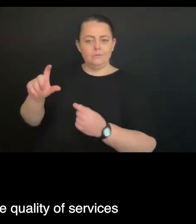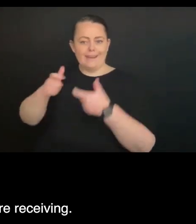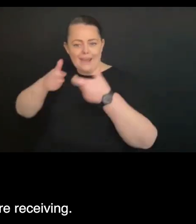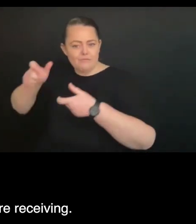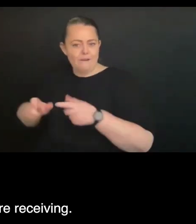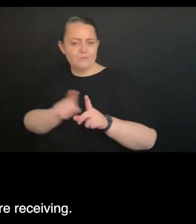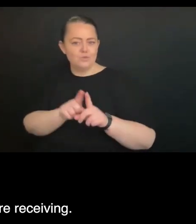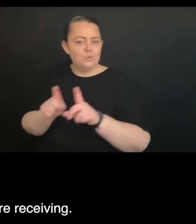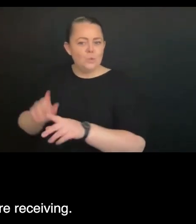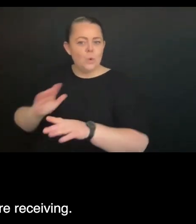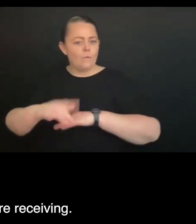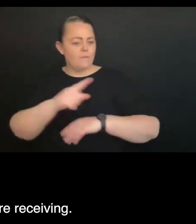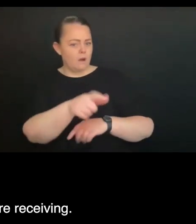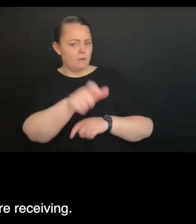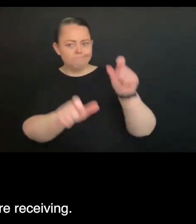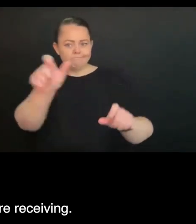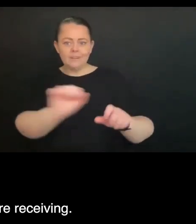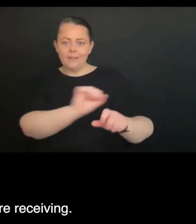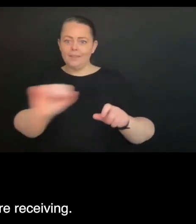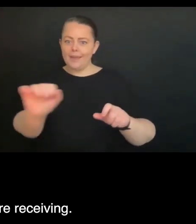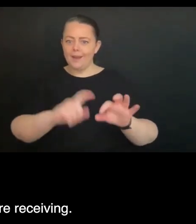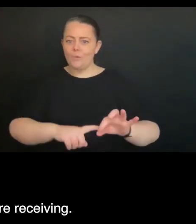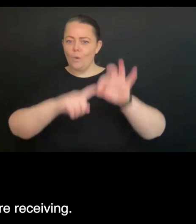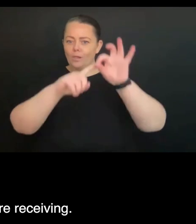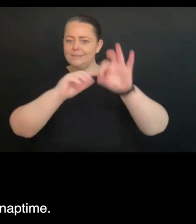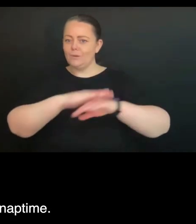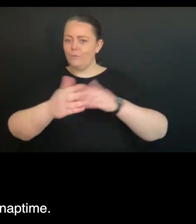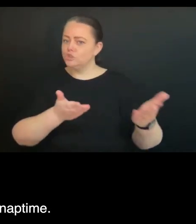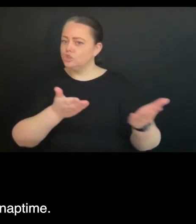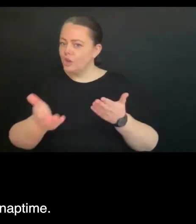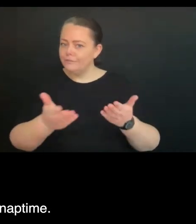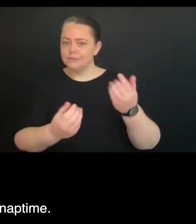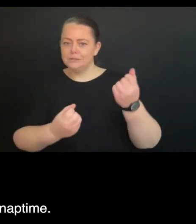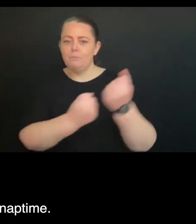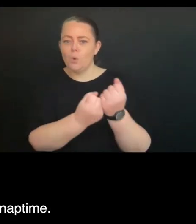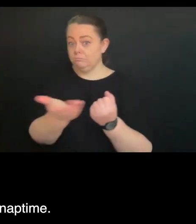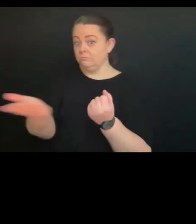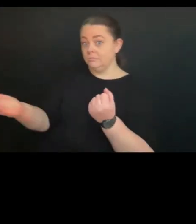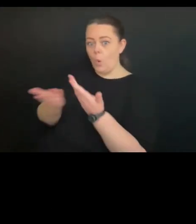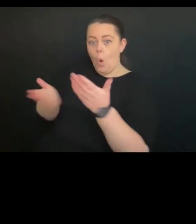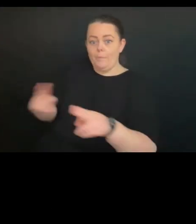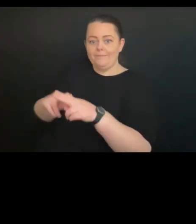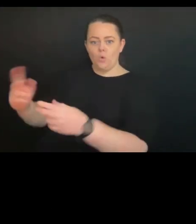services or supports that individuals are receiving, and it's clearly up and in that time.